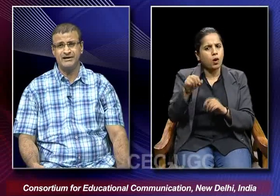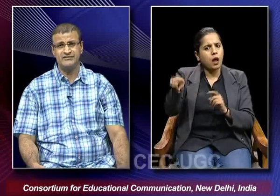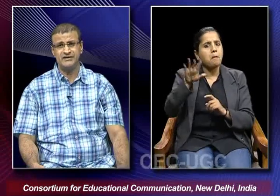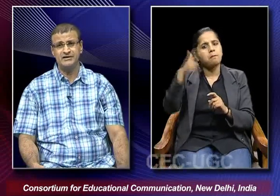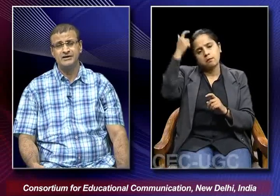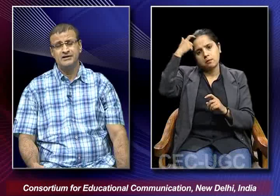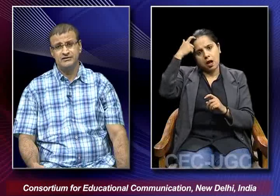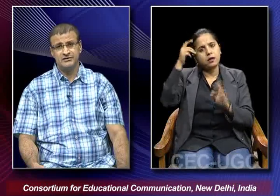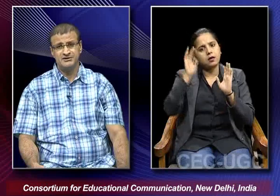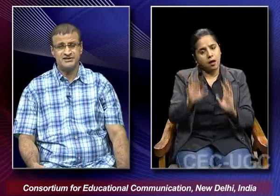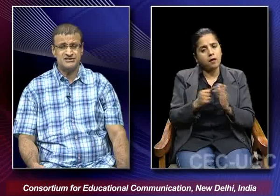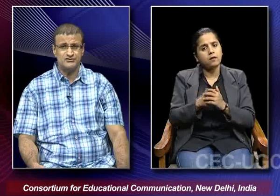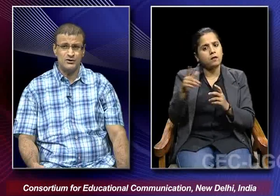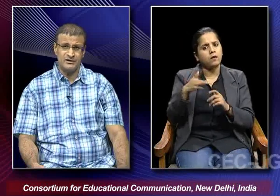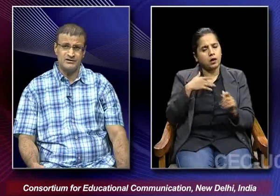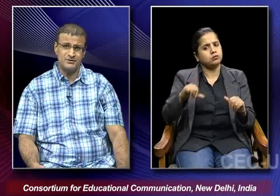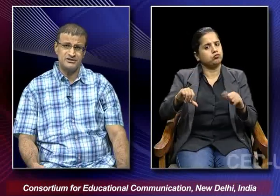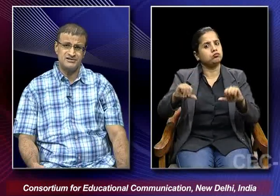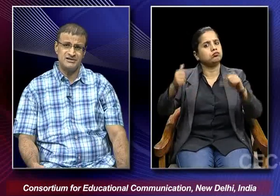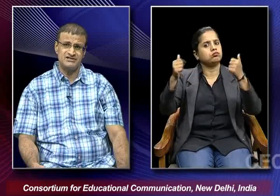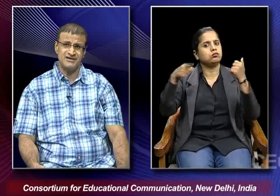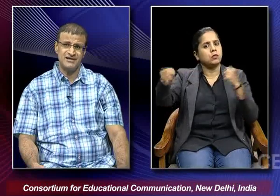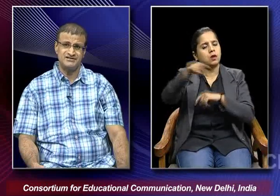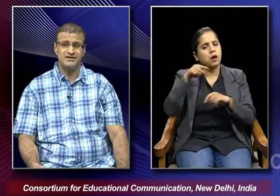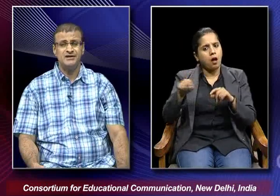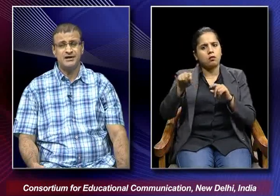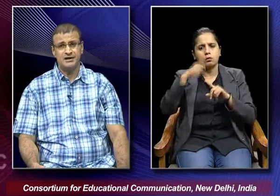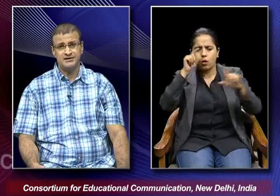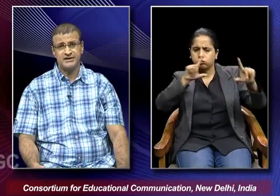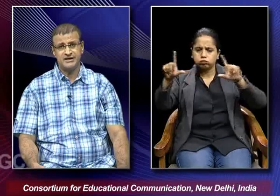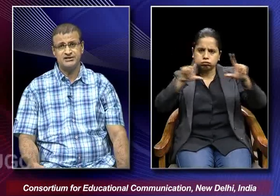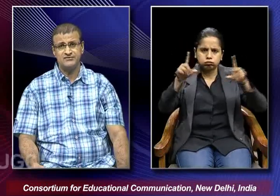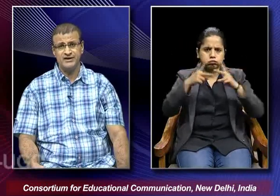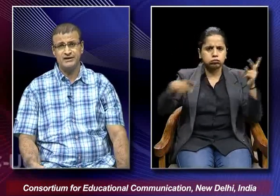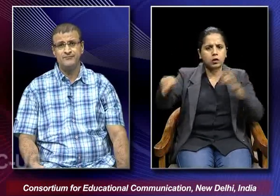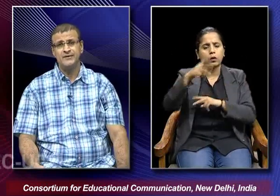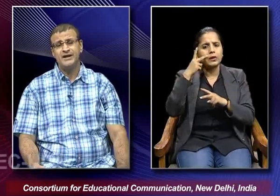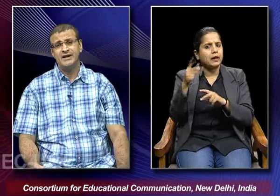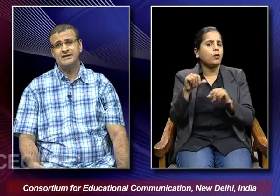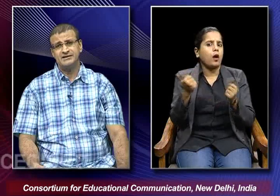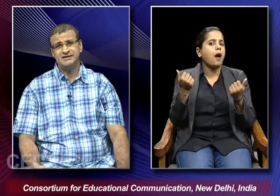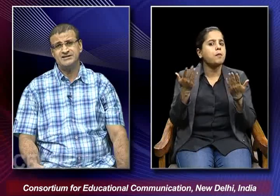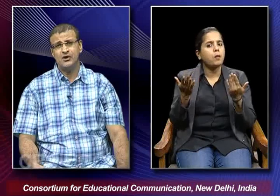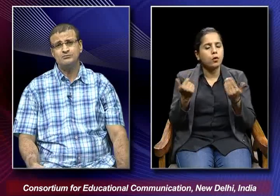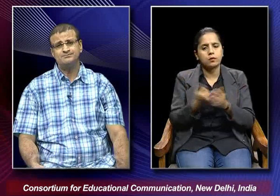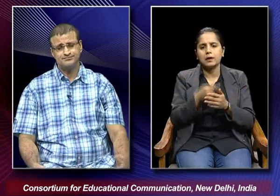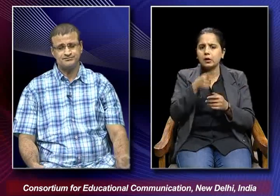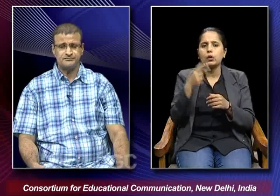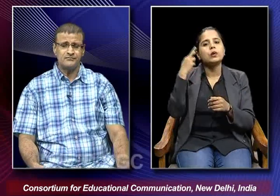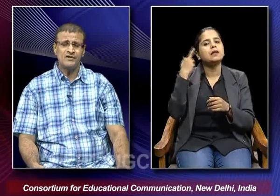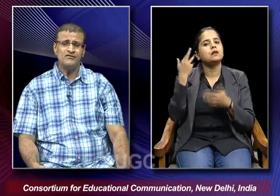mind where he will be successful in the production as well as the direction field. And that is how